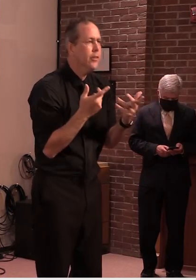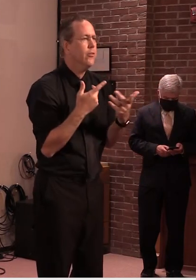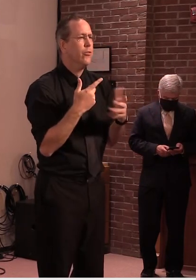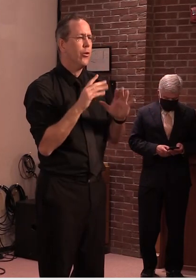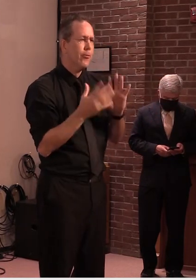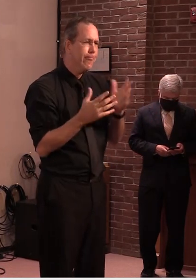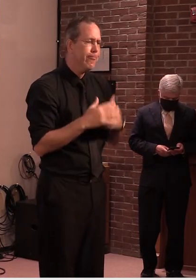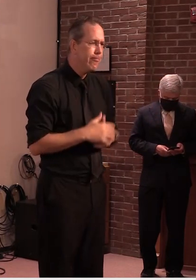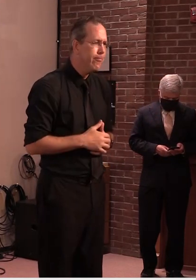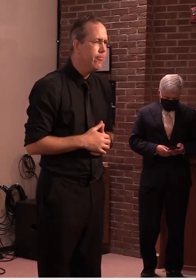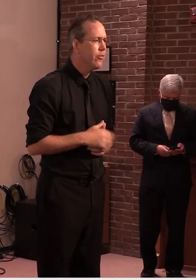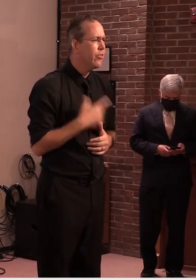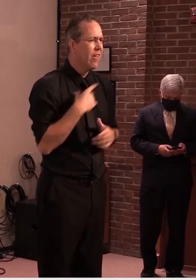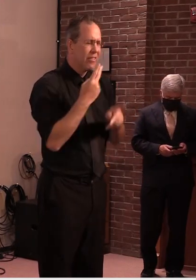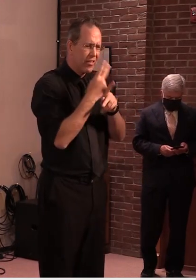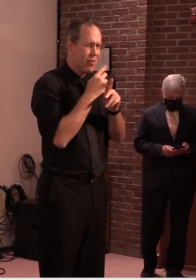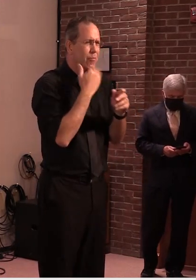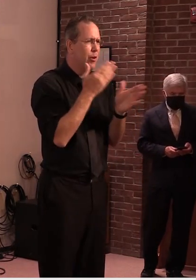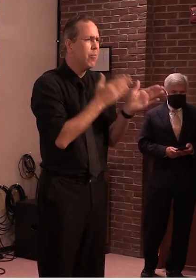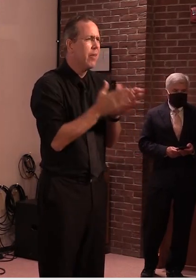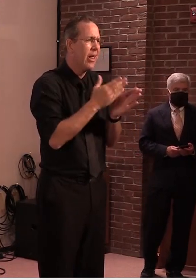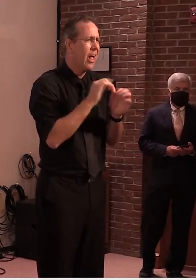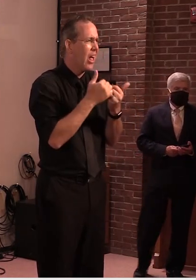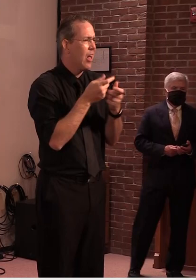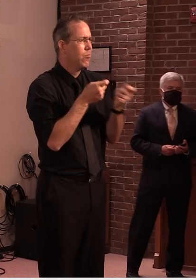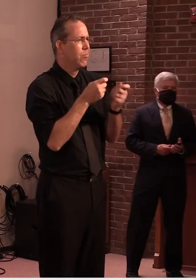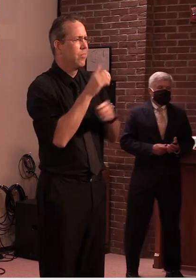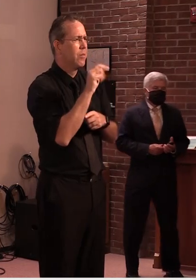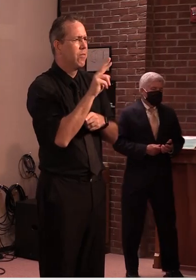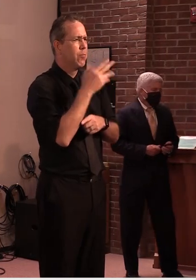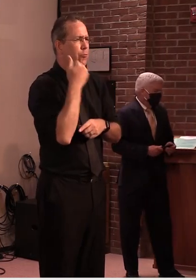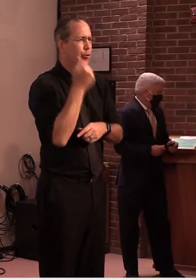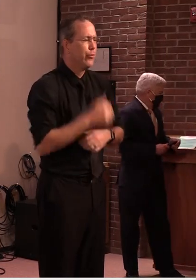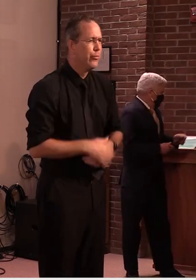thank you guy page